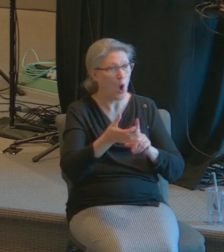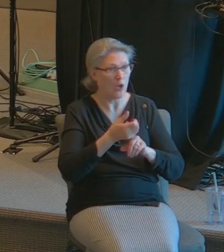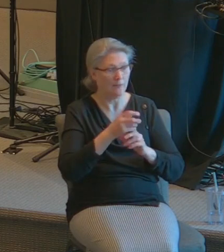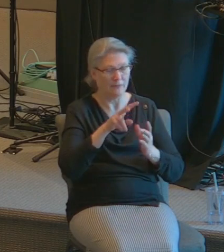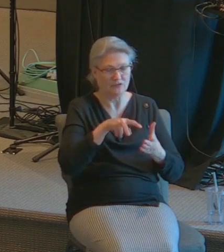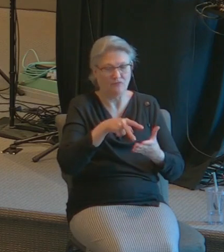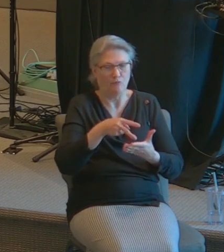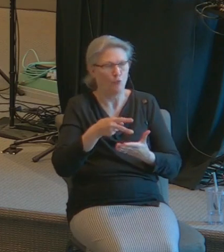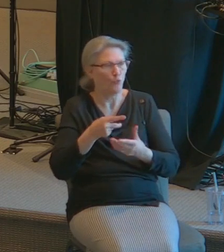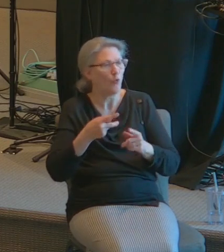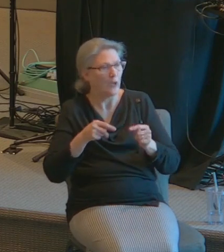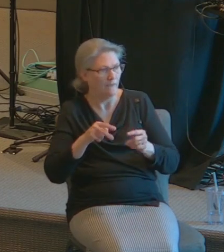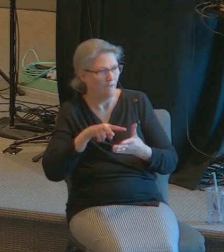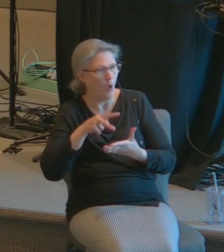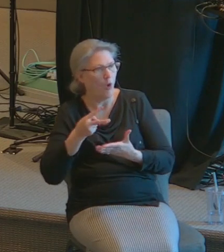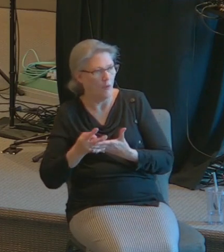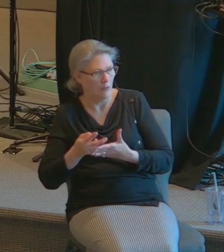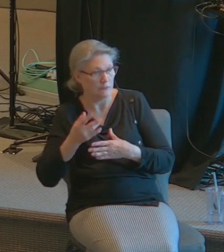I did not know